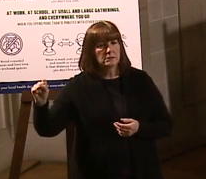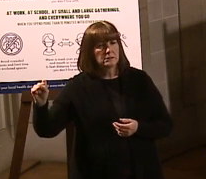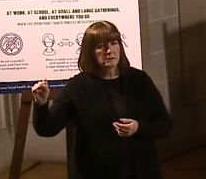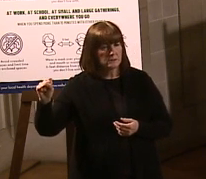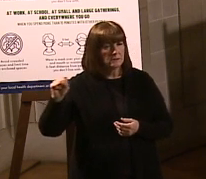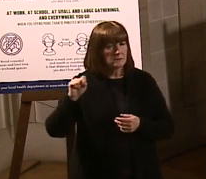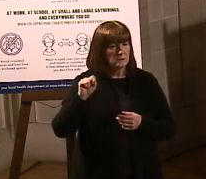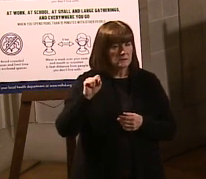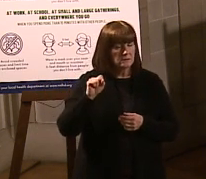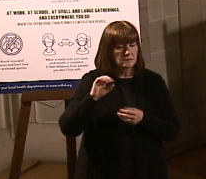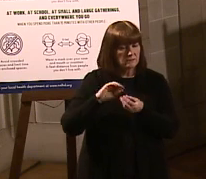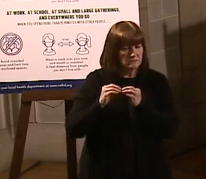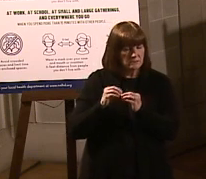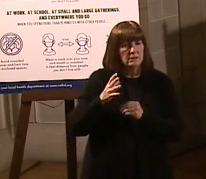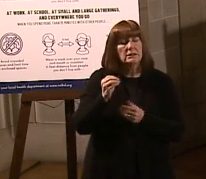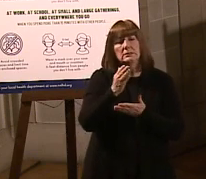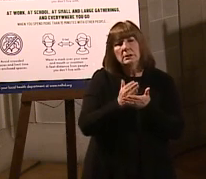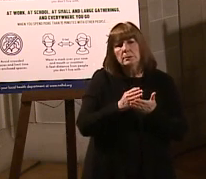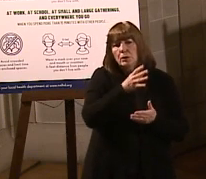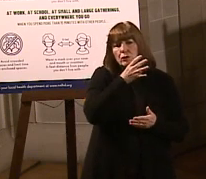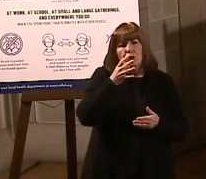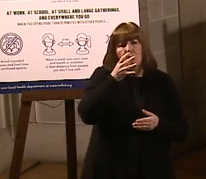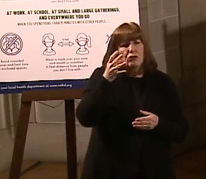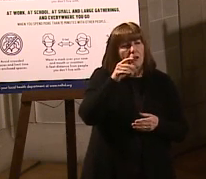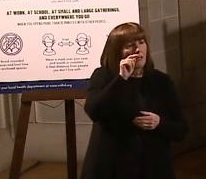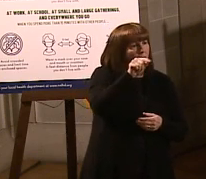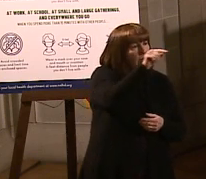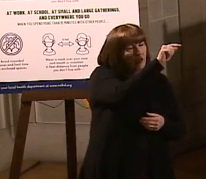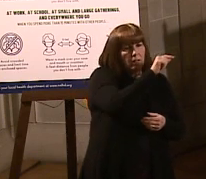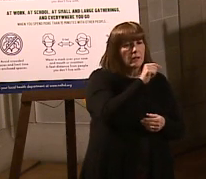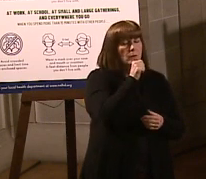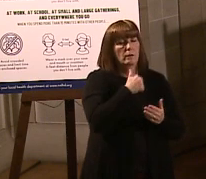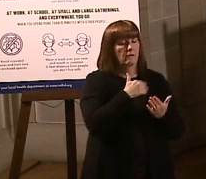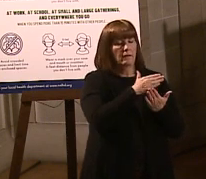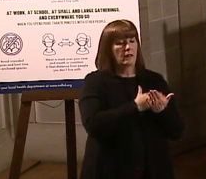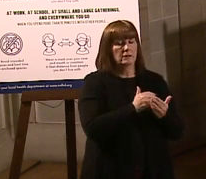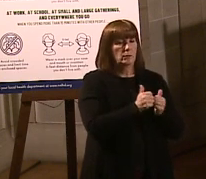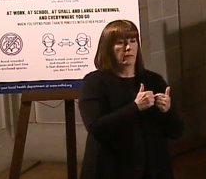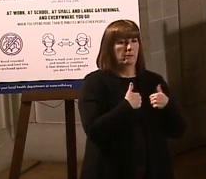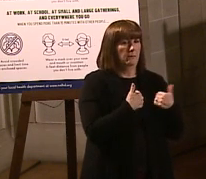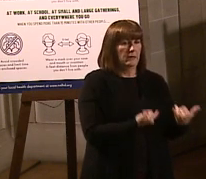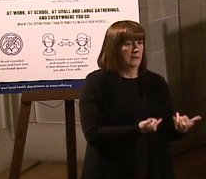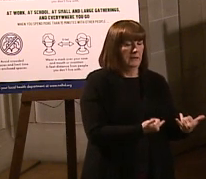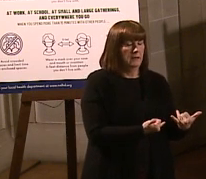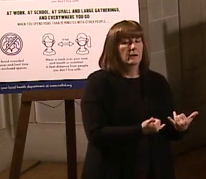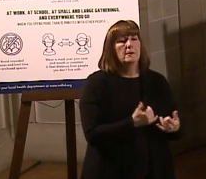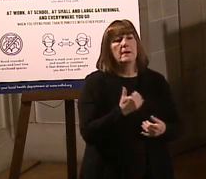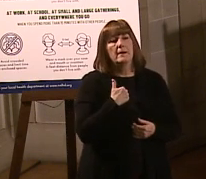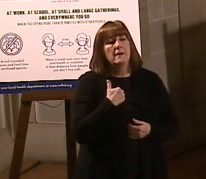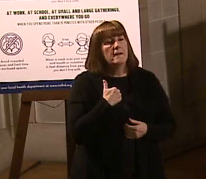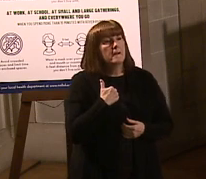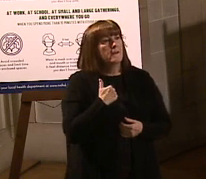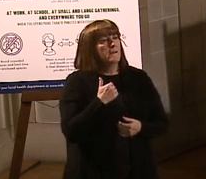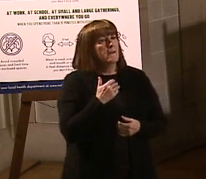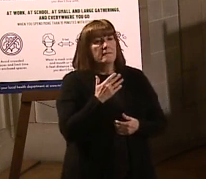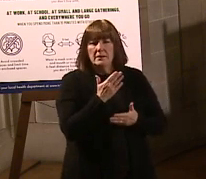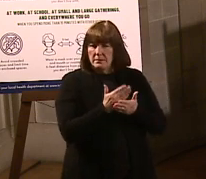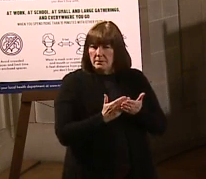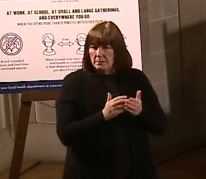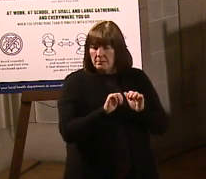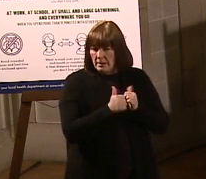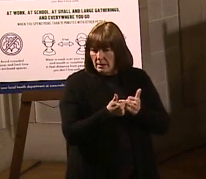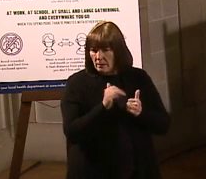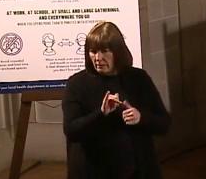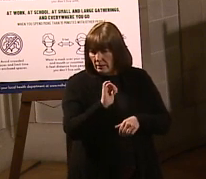we're working with in some of the more rural areas. And I don't have the list of what those are. There's a couple different ways that that came